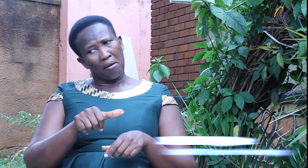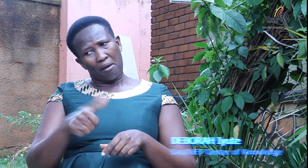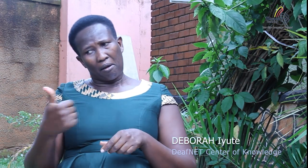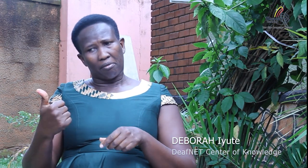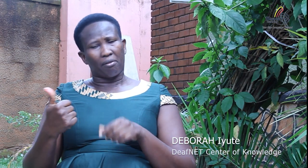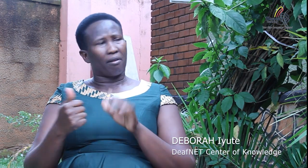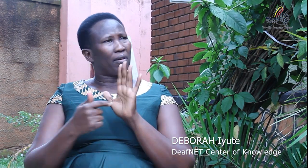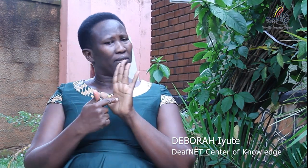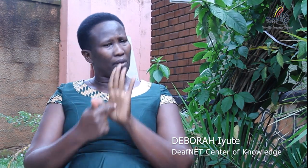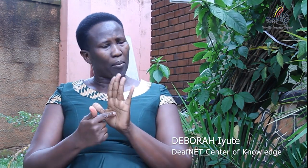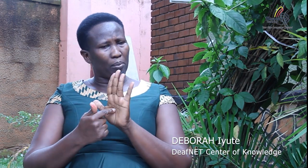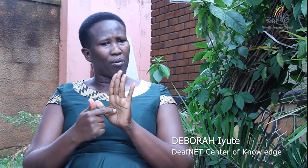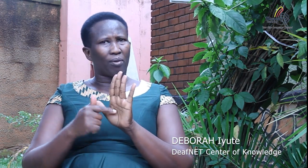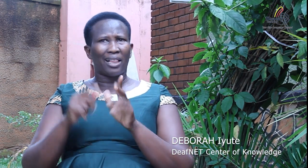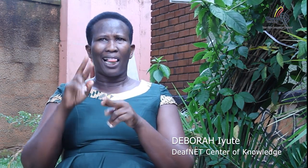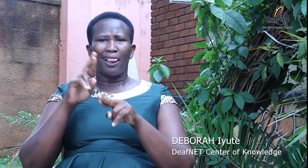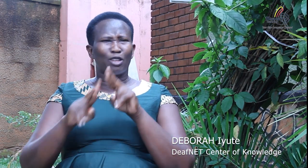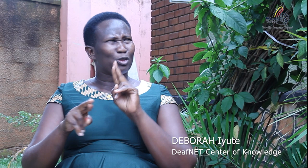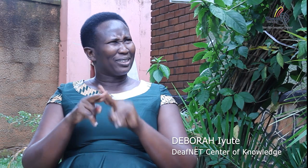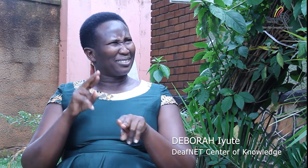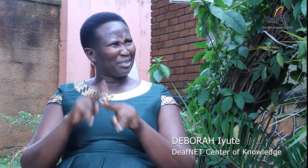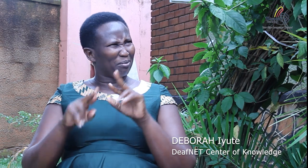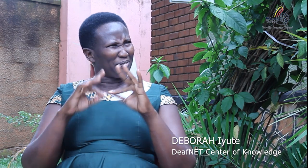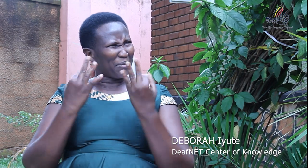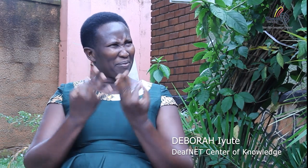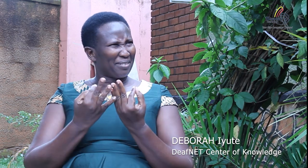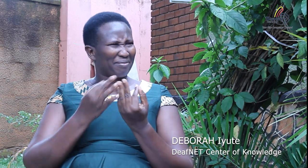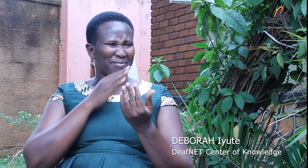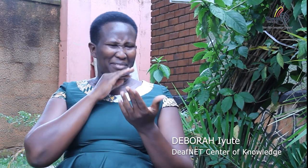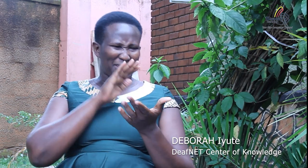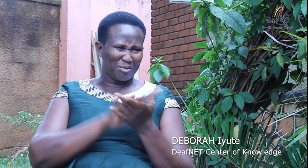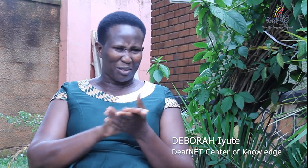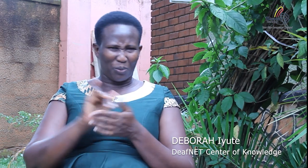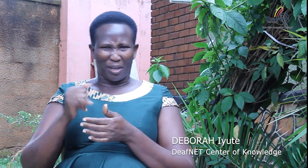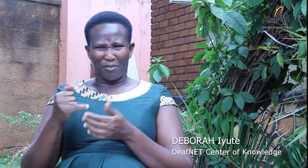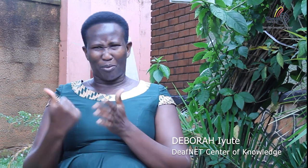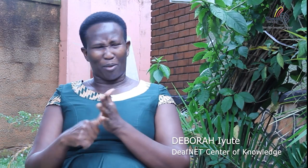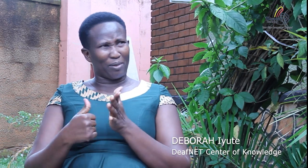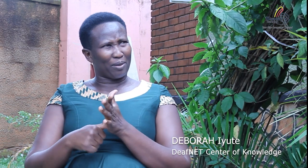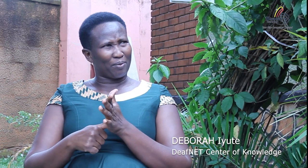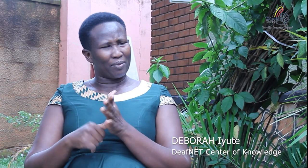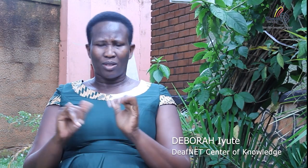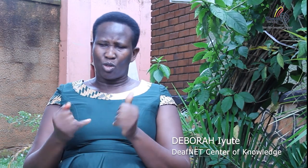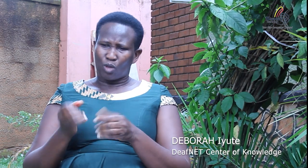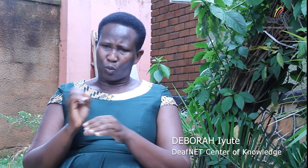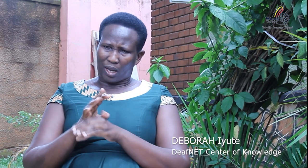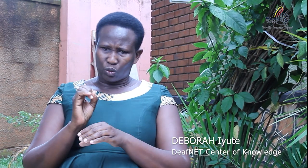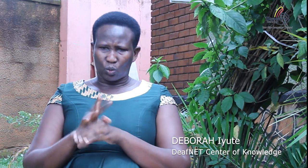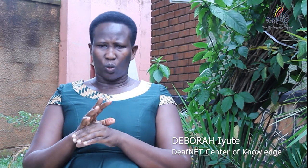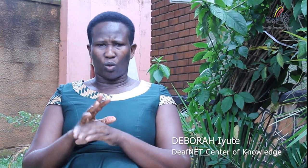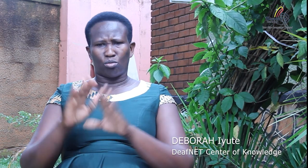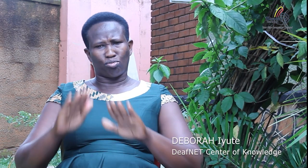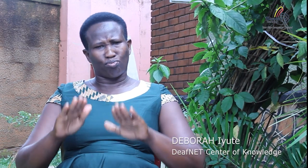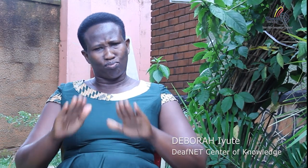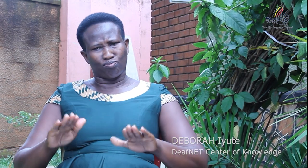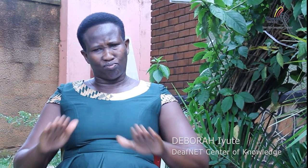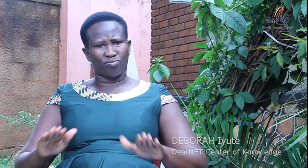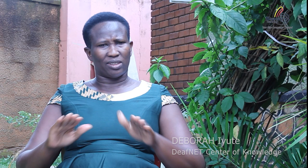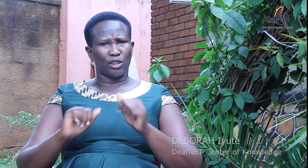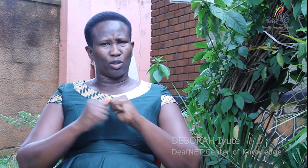good health for example their relationship in the family husband and a wife sometimes there are some